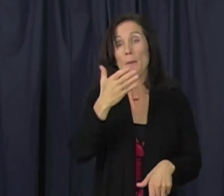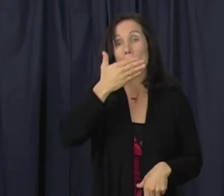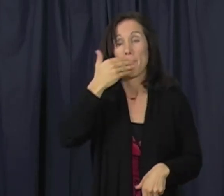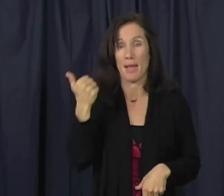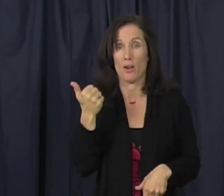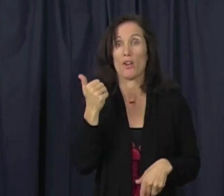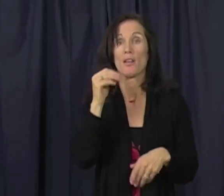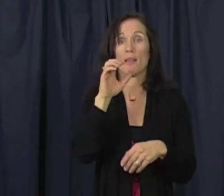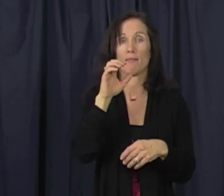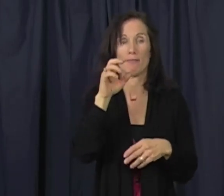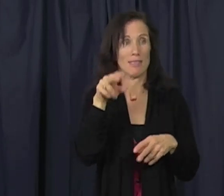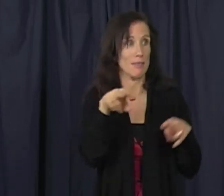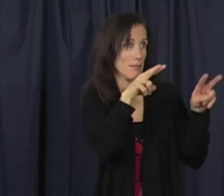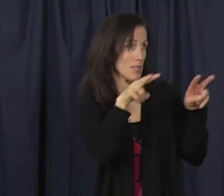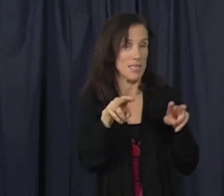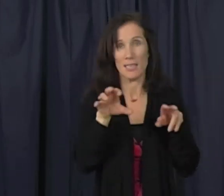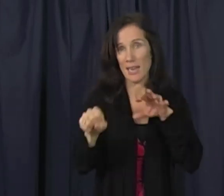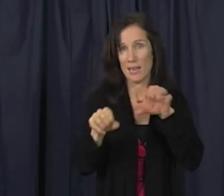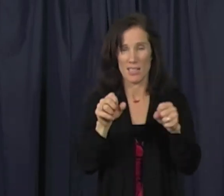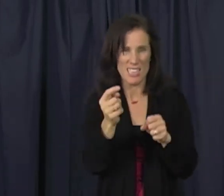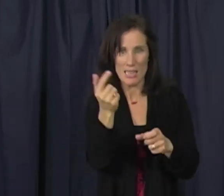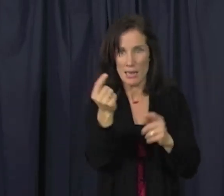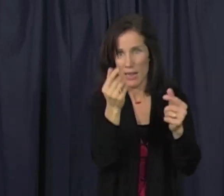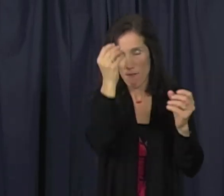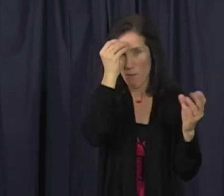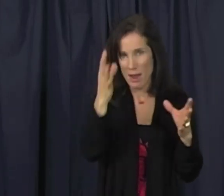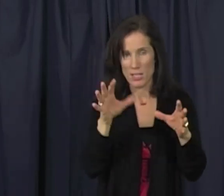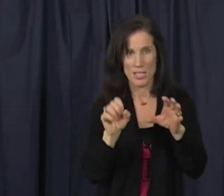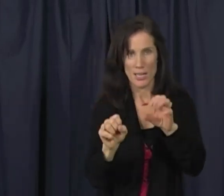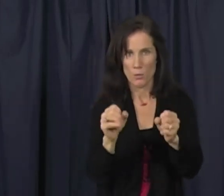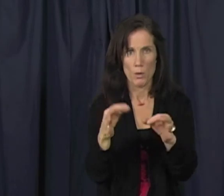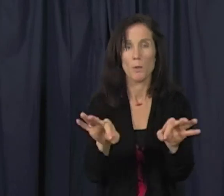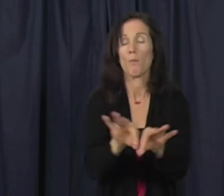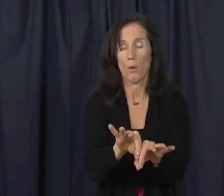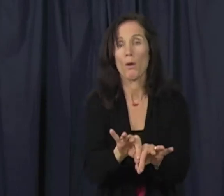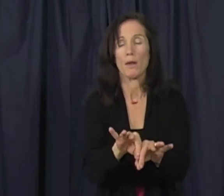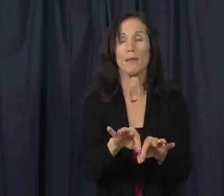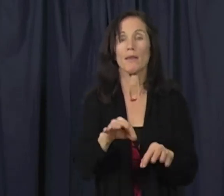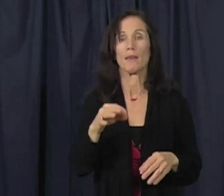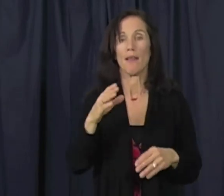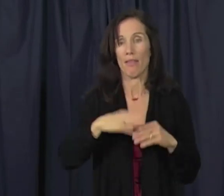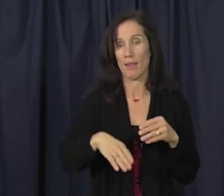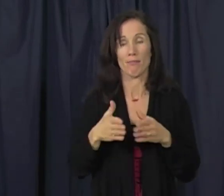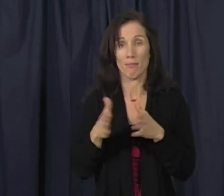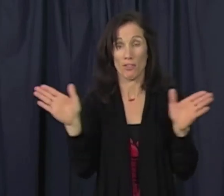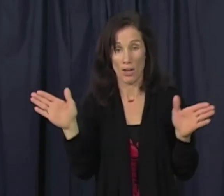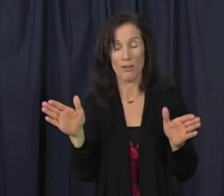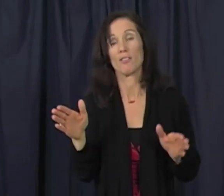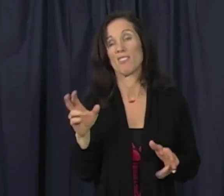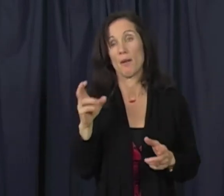do better in gathering information and limiting information in